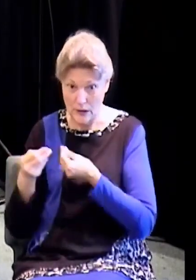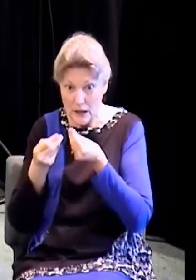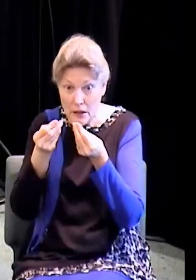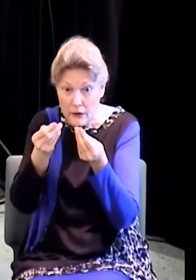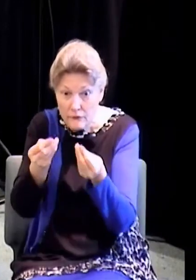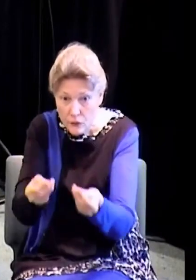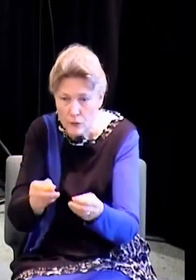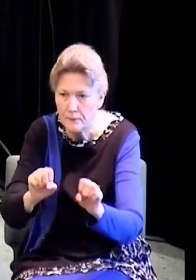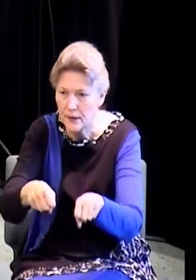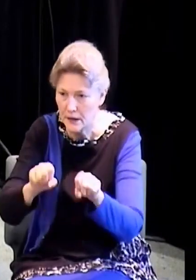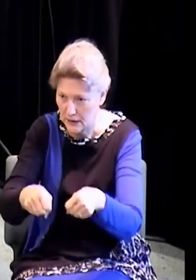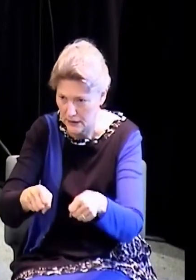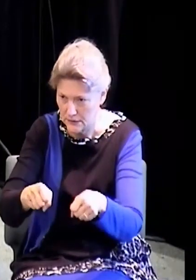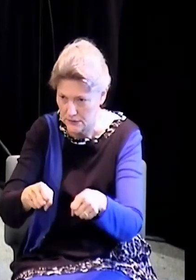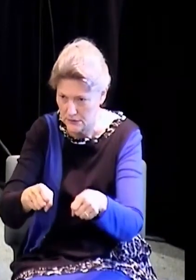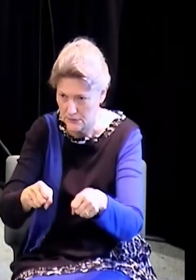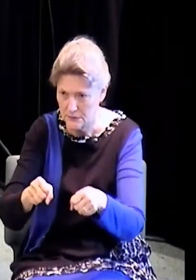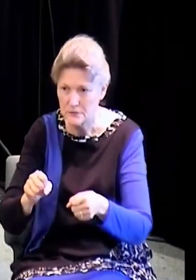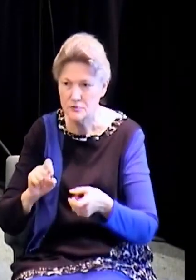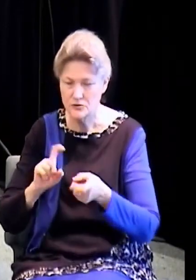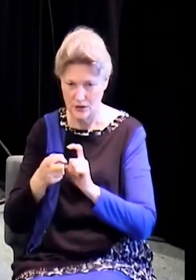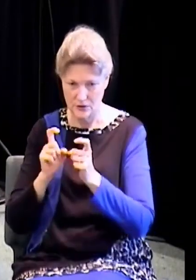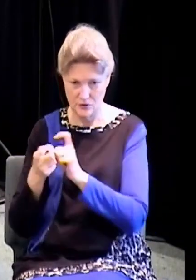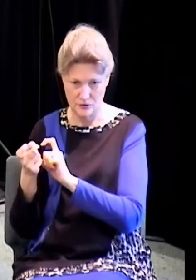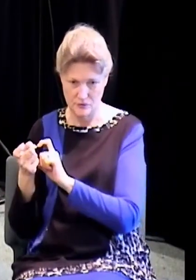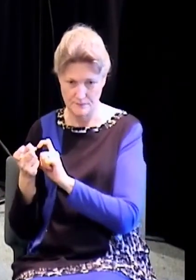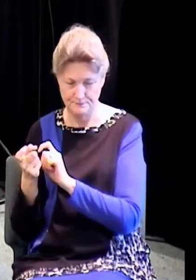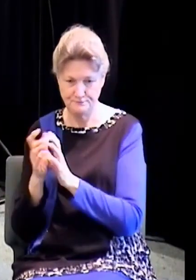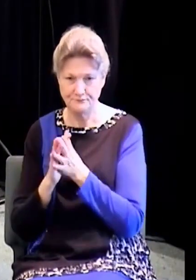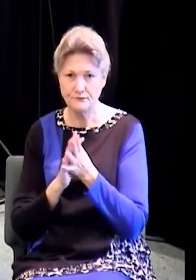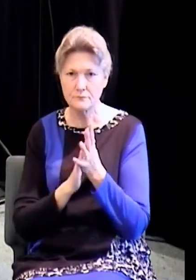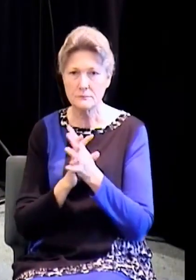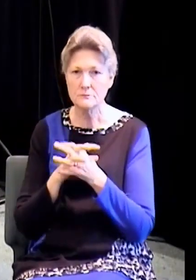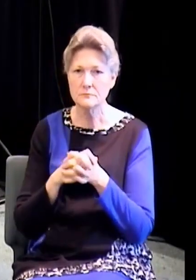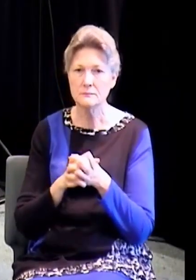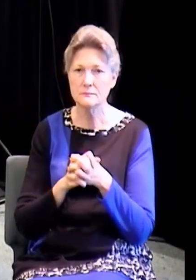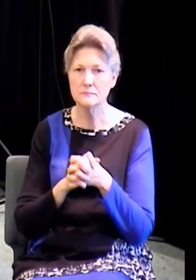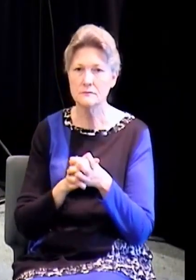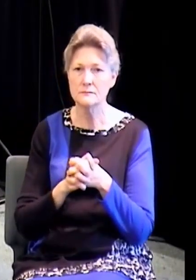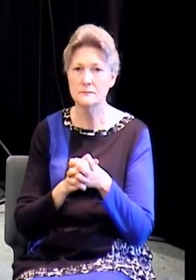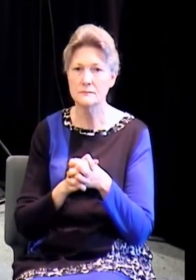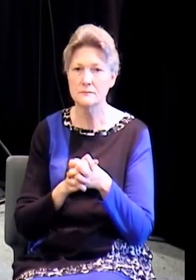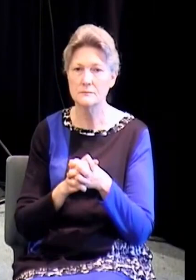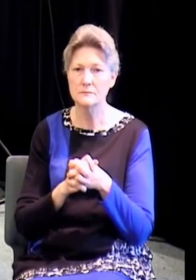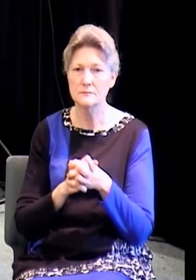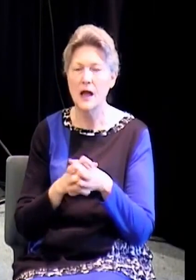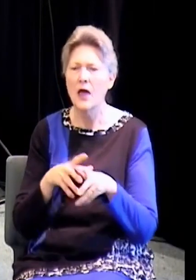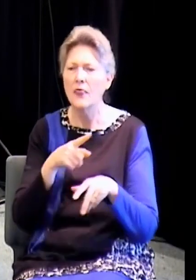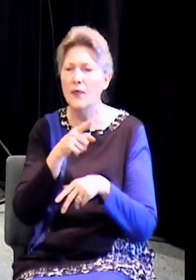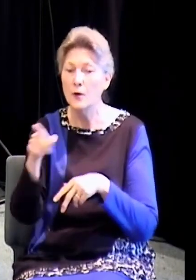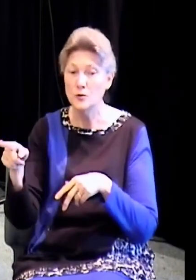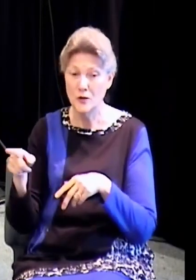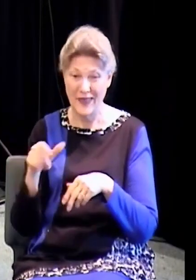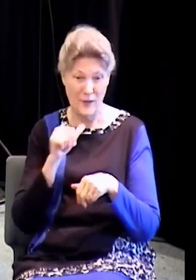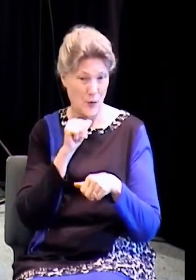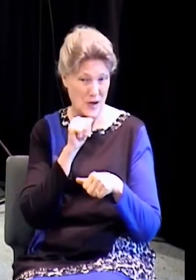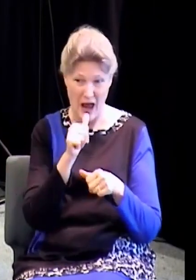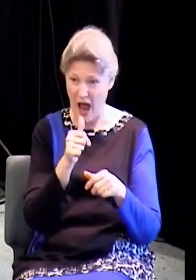in 1 Corinthians 6, 9, know ye that the unrighteous shall not inherit the kingdom of God. Be not deceived, neither fornicators or